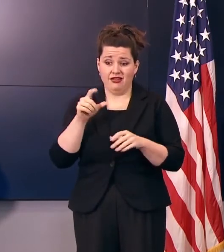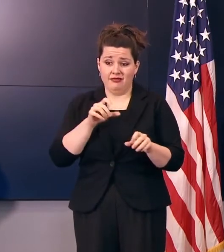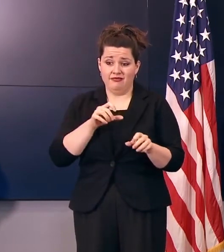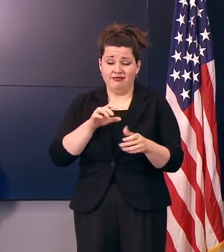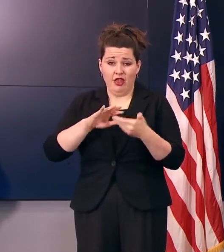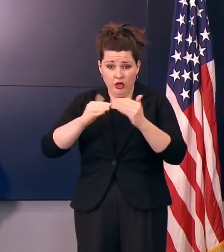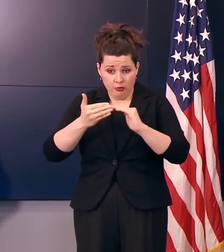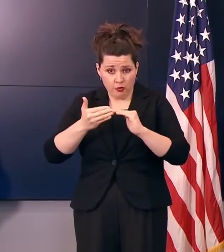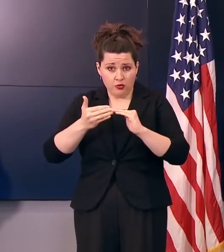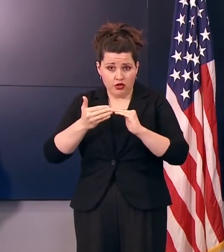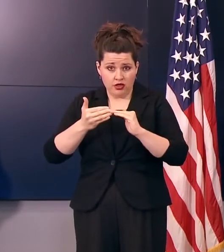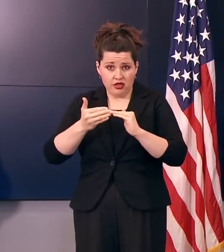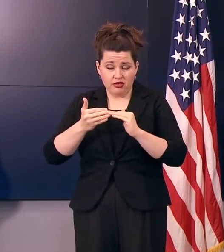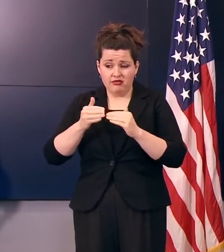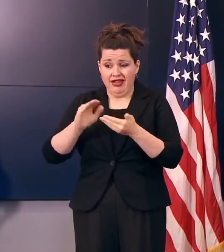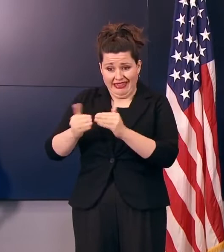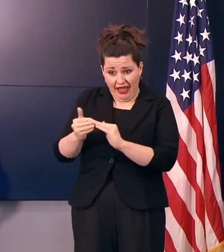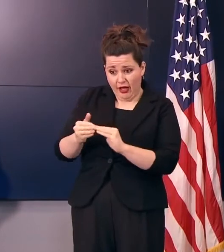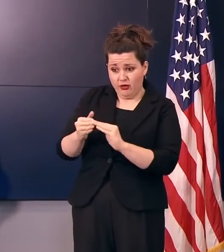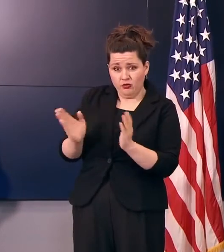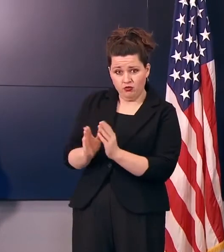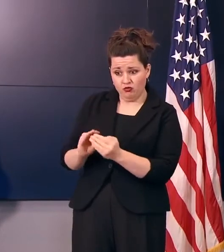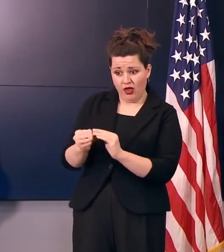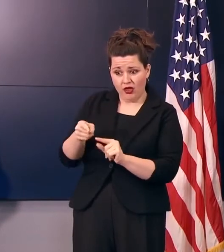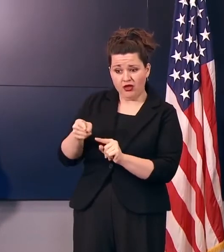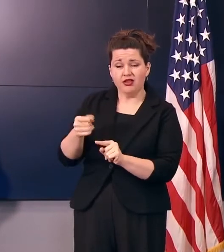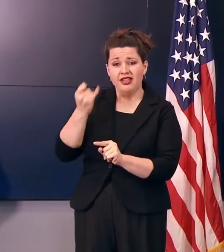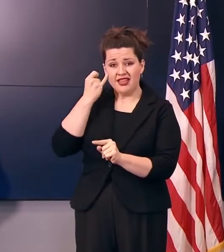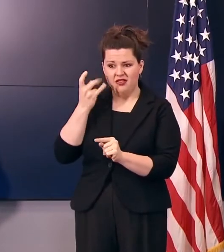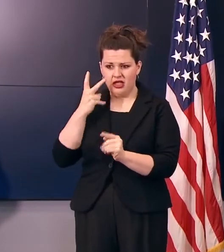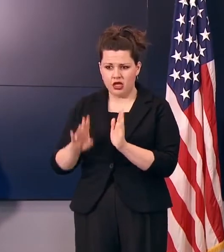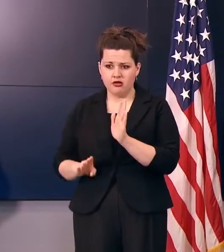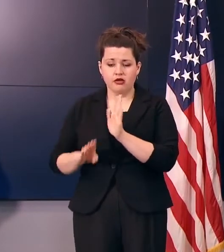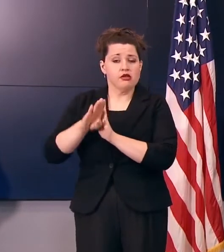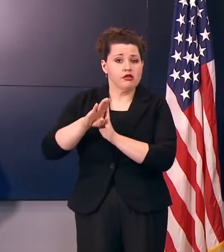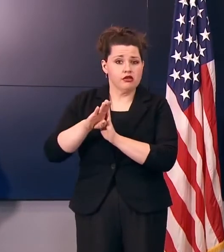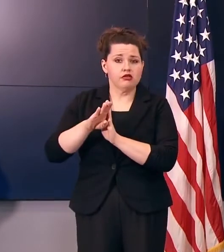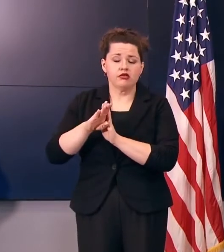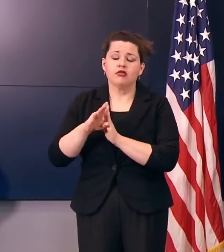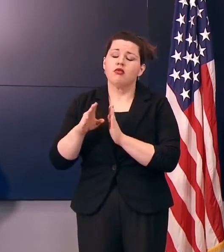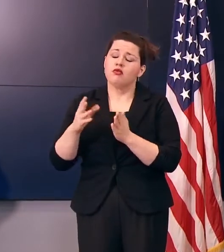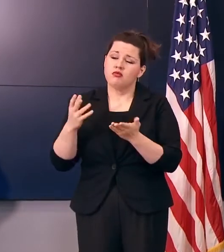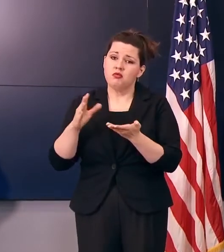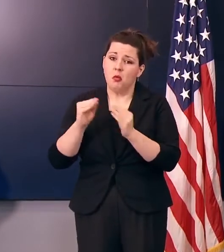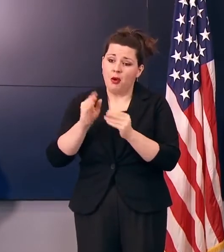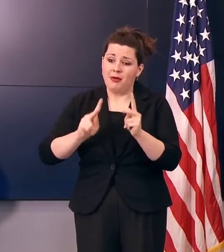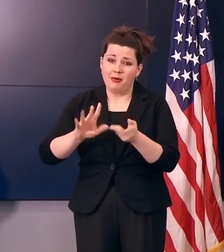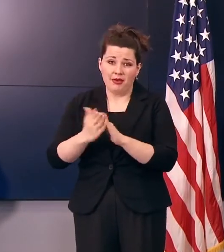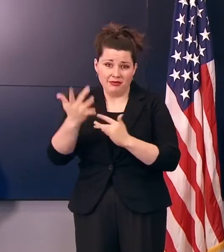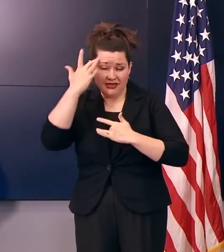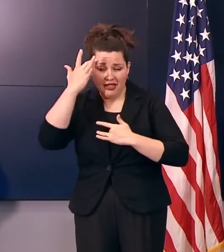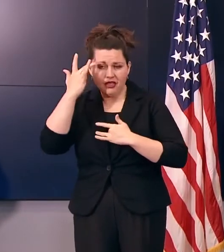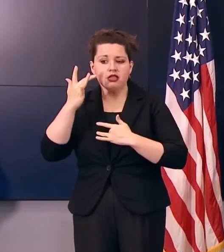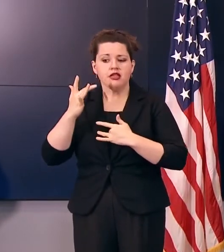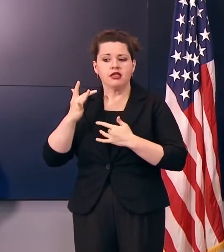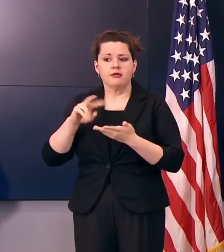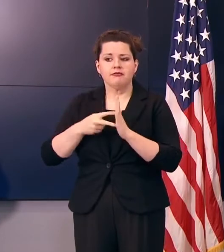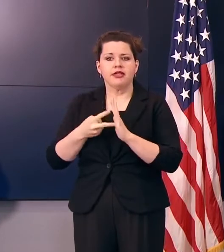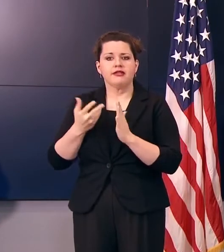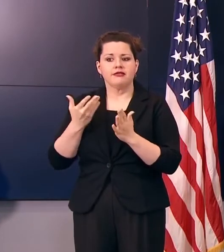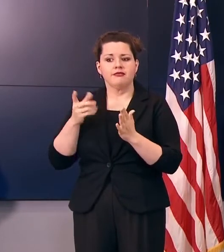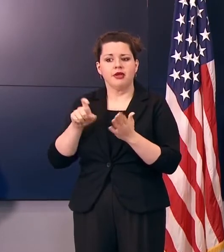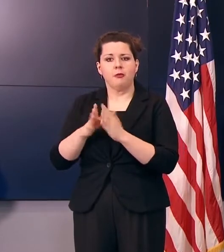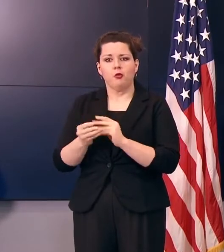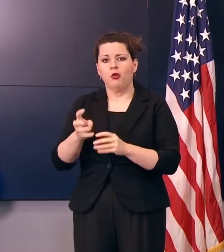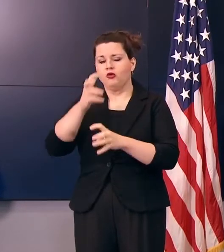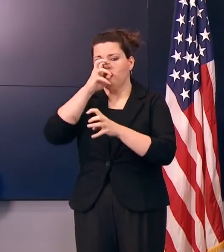and as a town, if we see a spike, we might have to take some additional steps to make sure that we're doing this in a